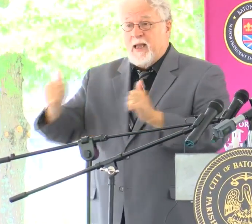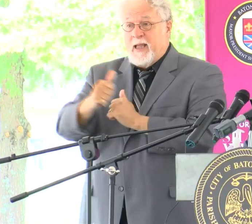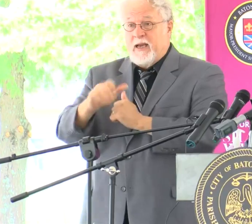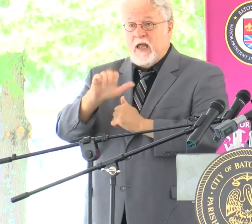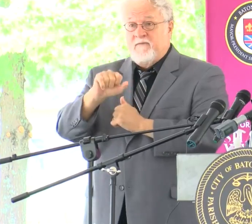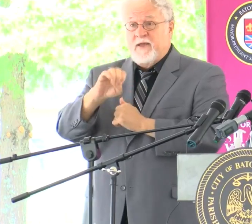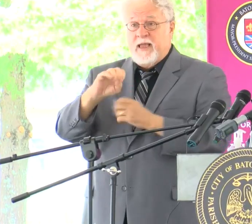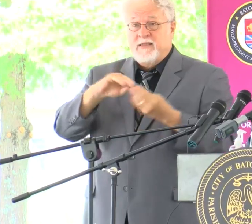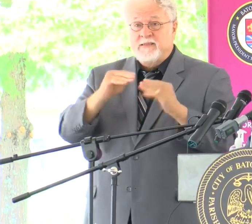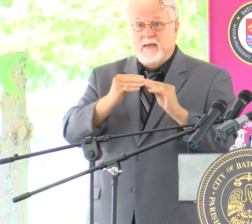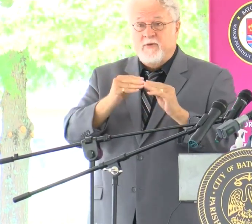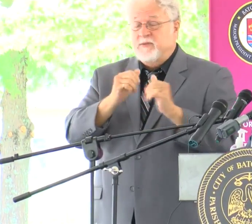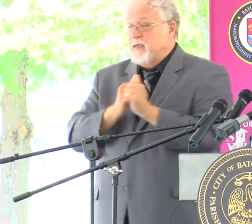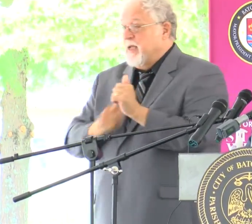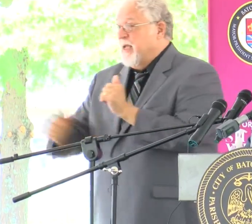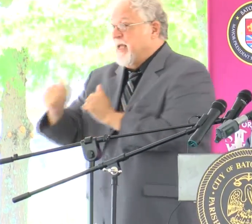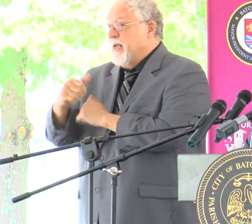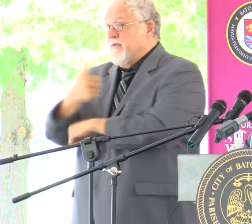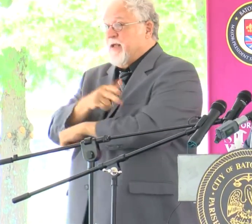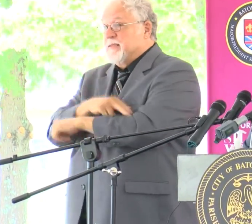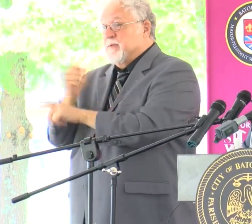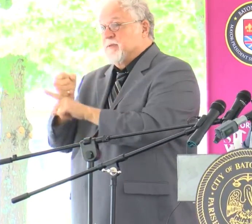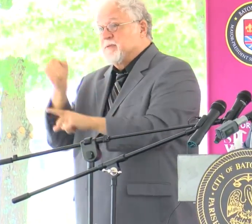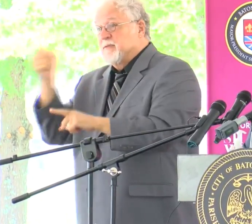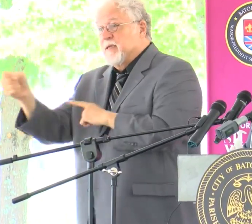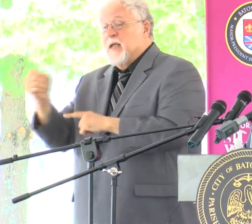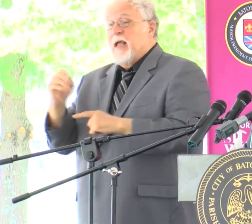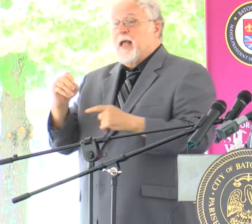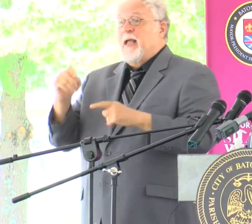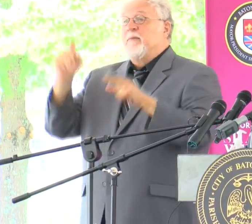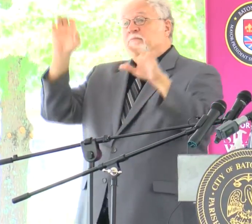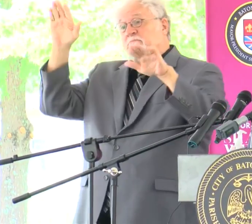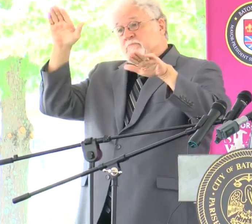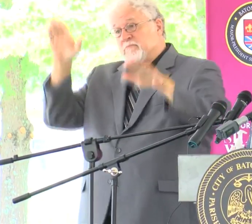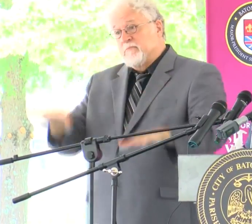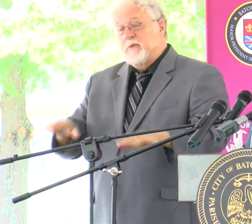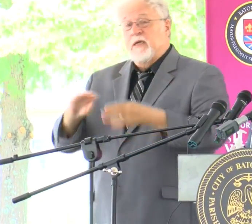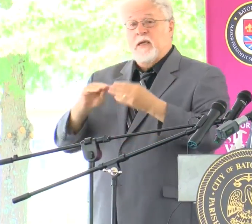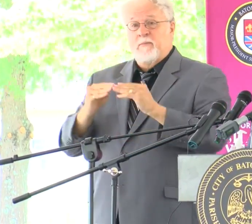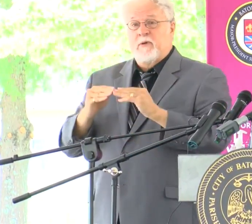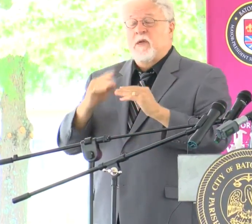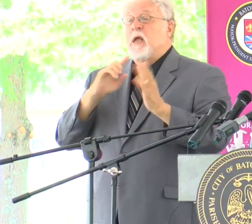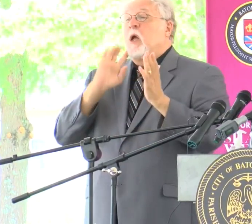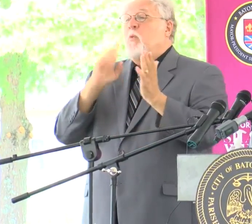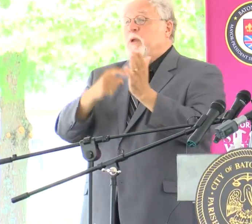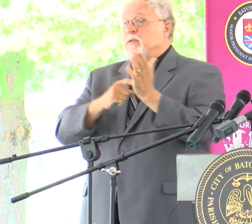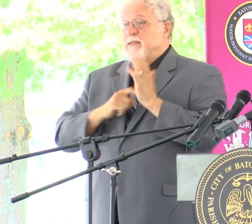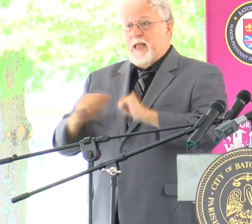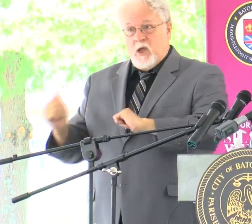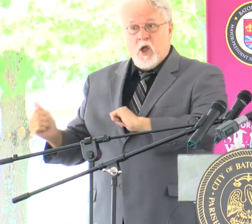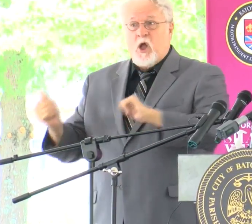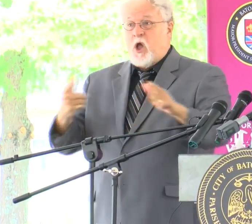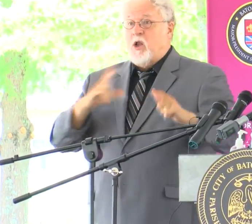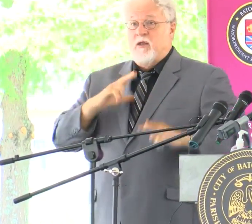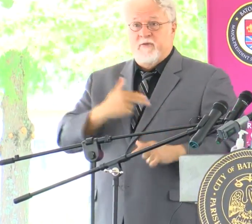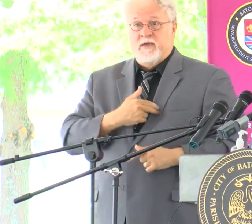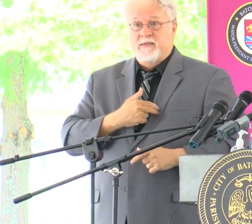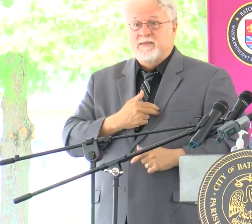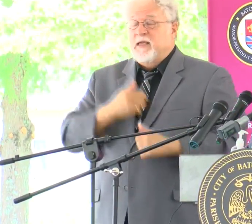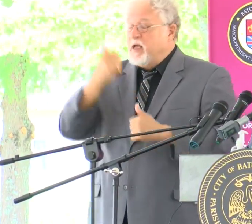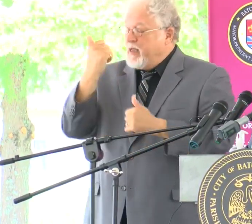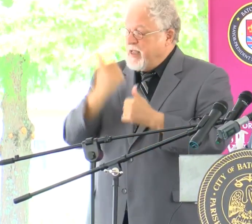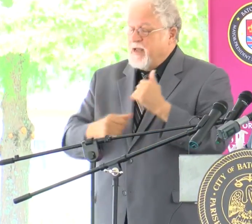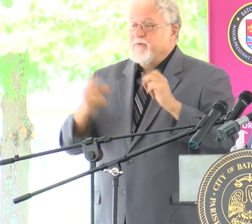if we're going to get back on top of the hospitalizations and drive those numbers down, it's going to take everybody, everybody in